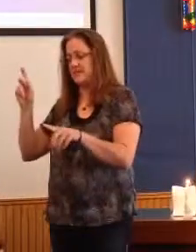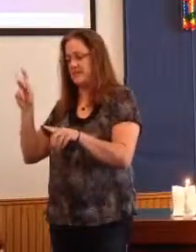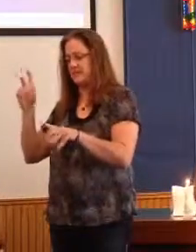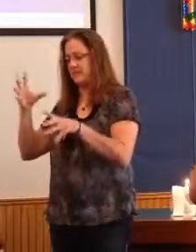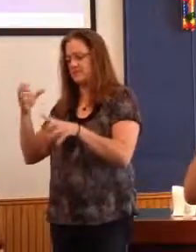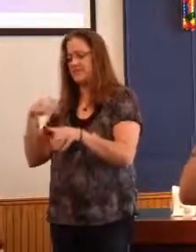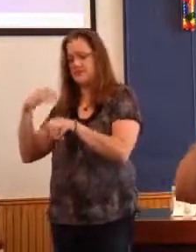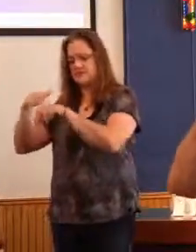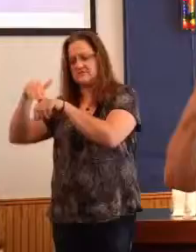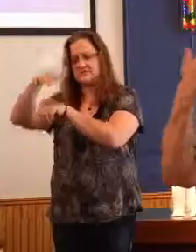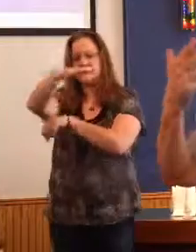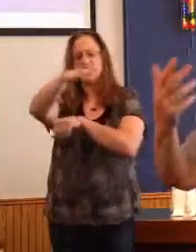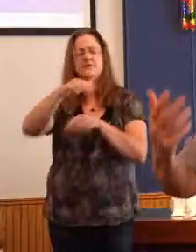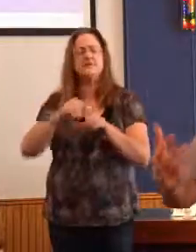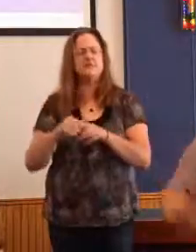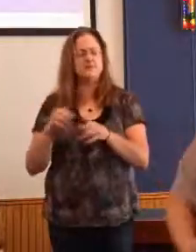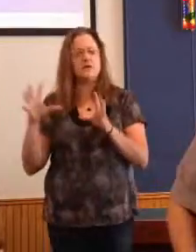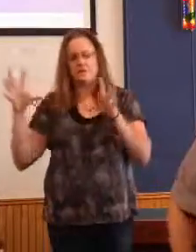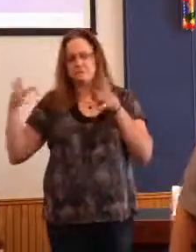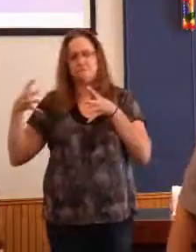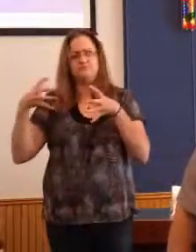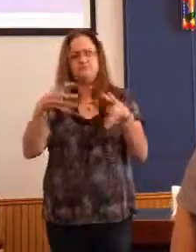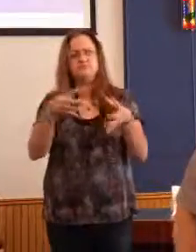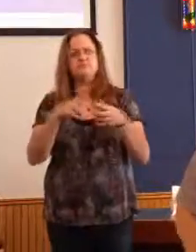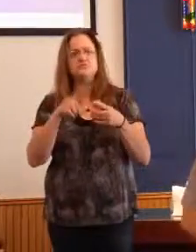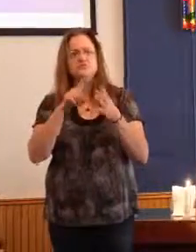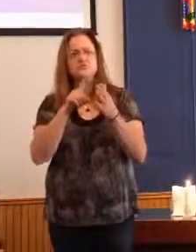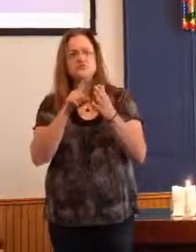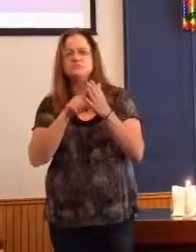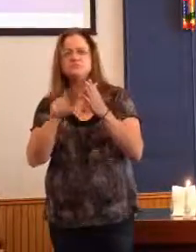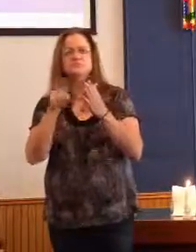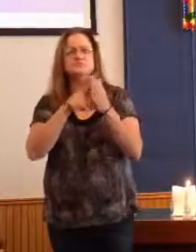to check out the area. We're going to check it out.